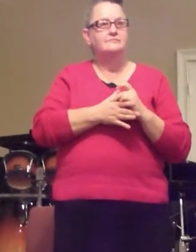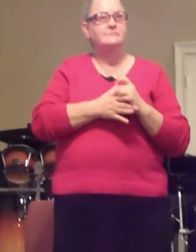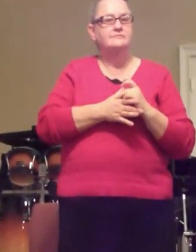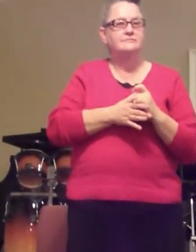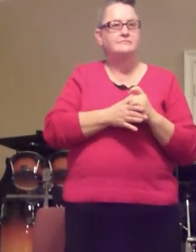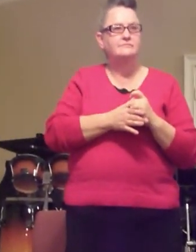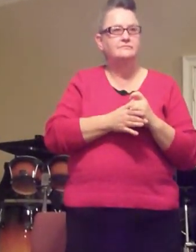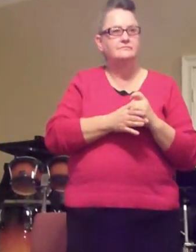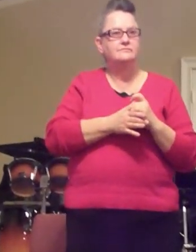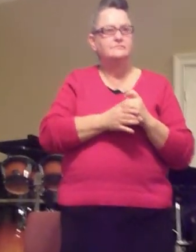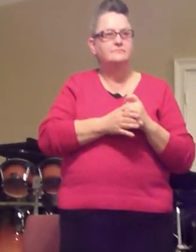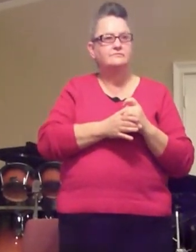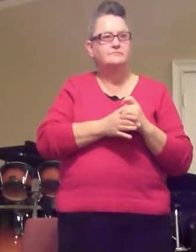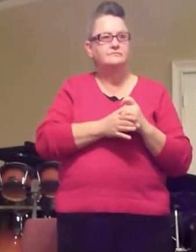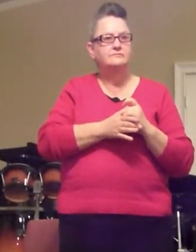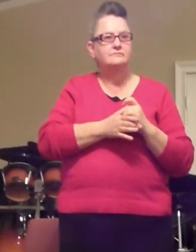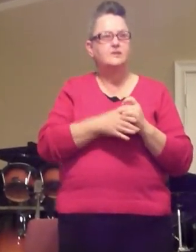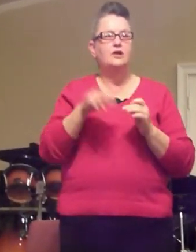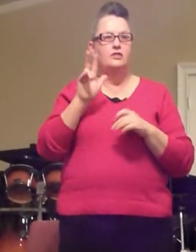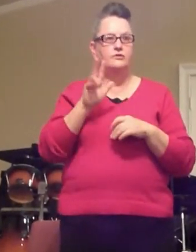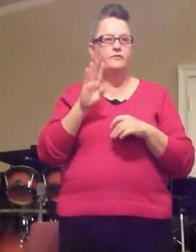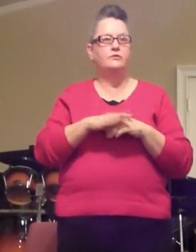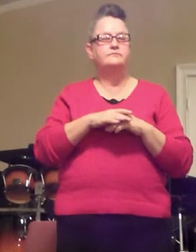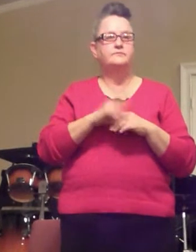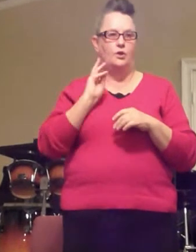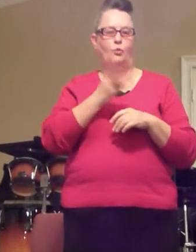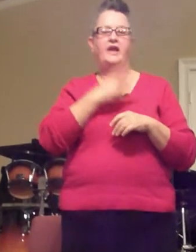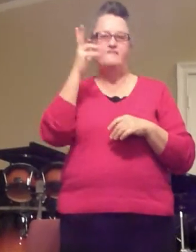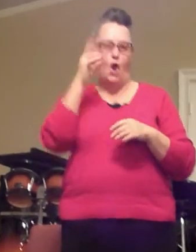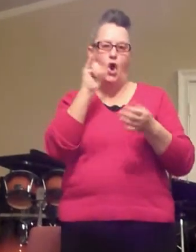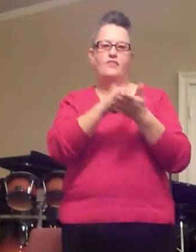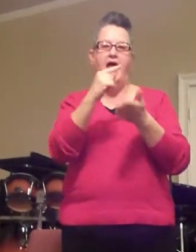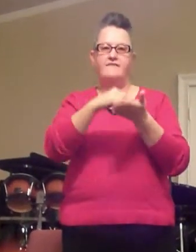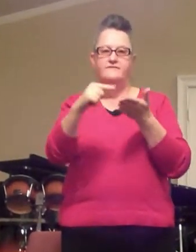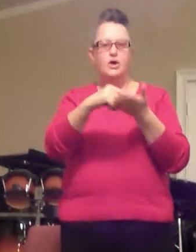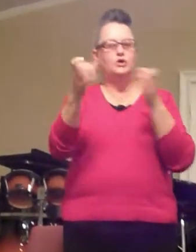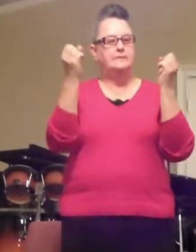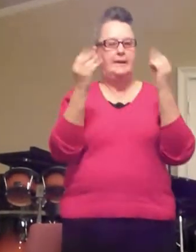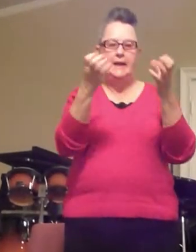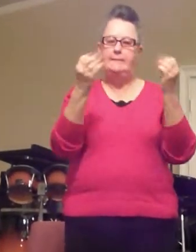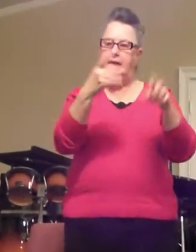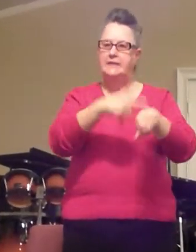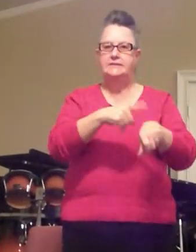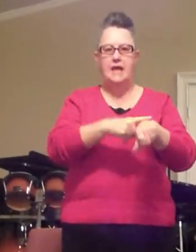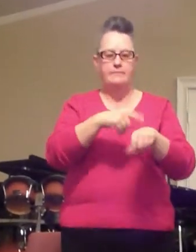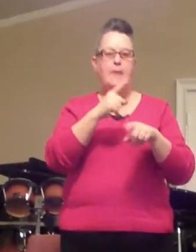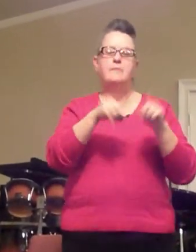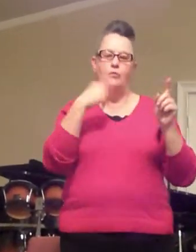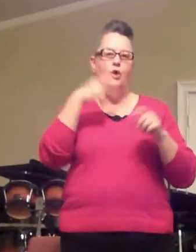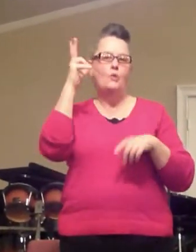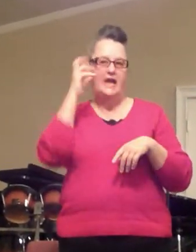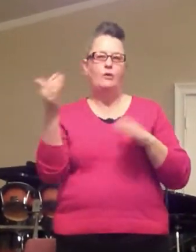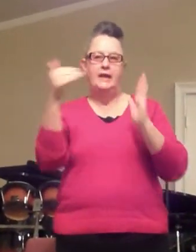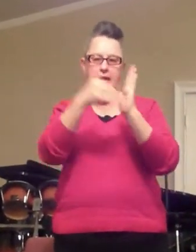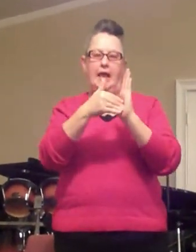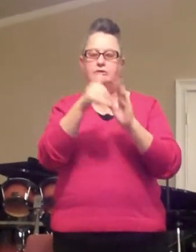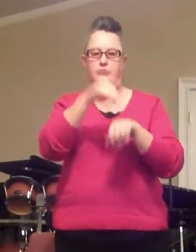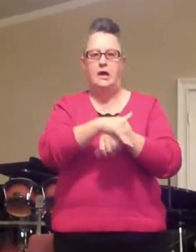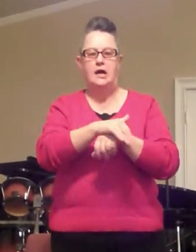Mark chapter 13 verse 34 we've heard this scripture time and time again but we'll hear it one more time tonight for the